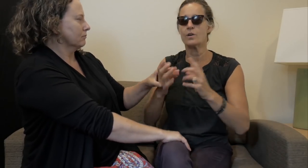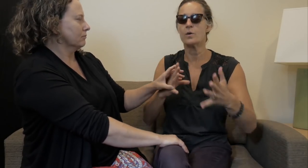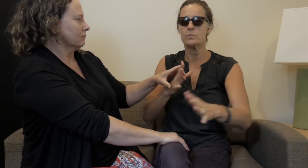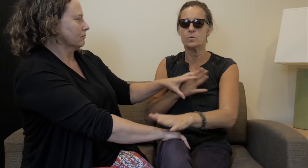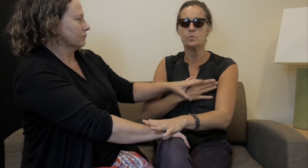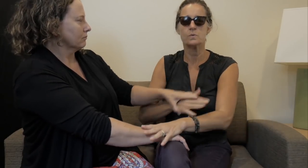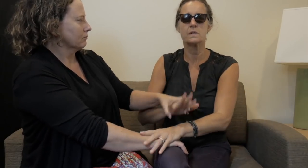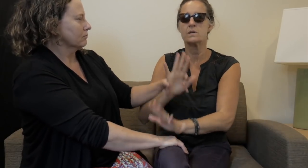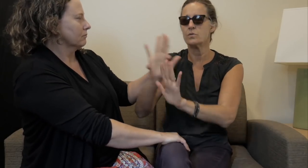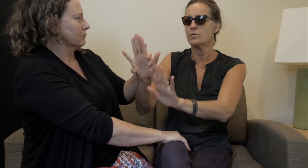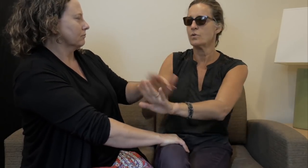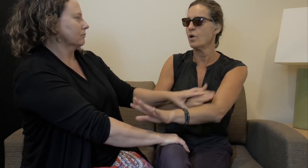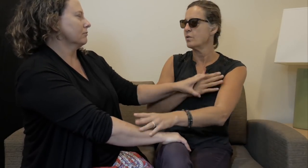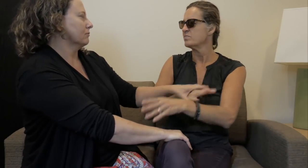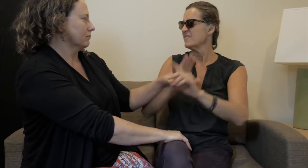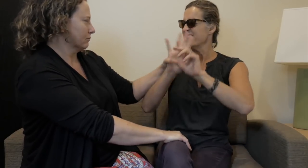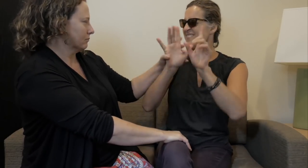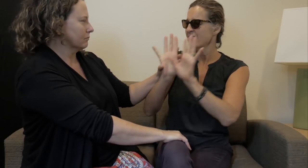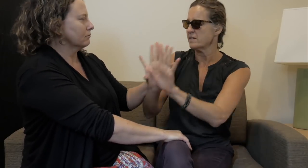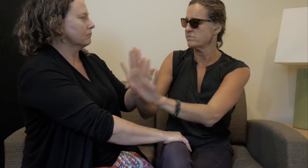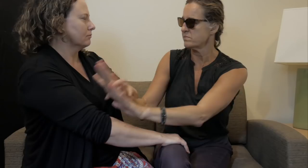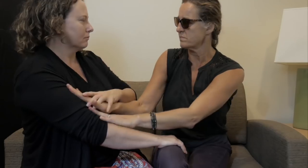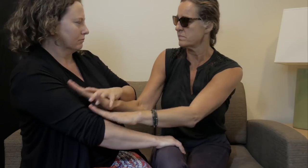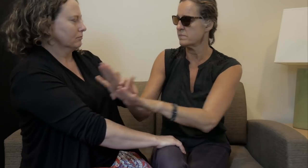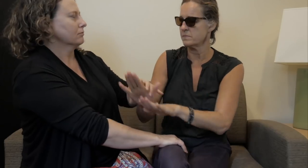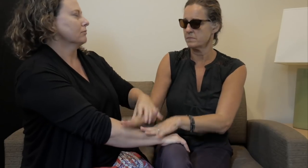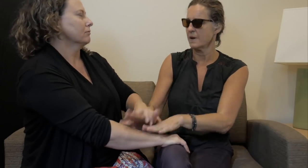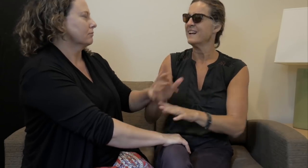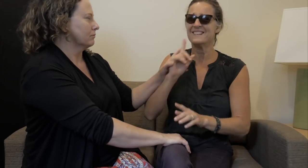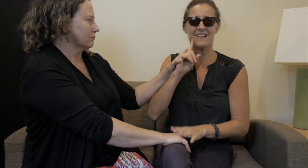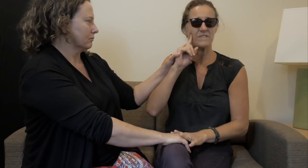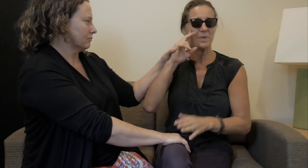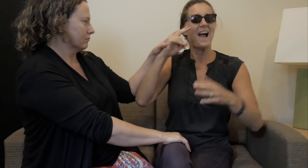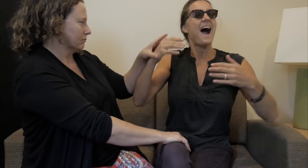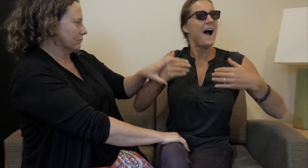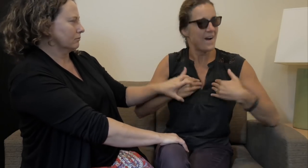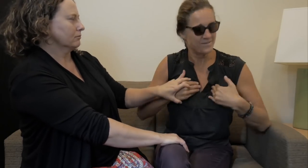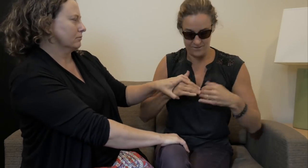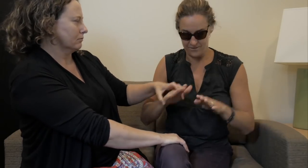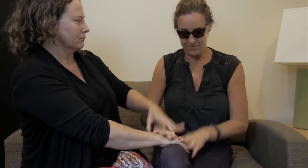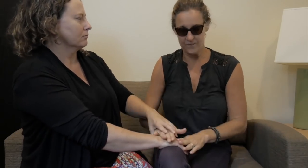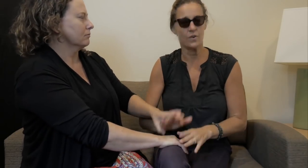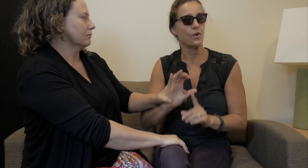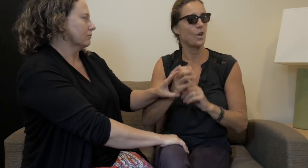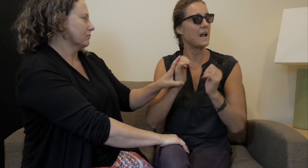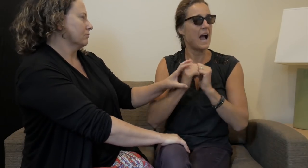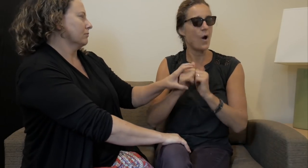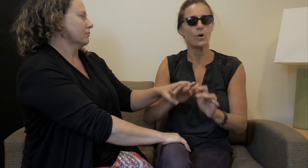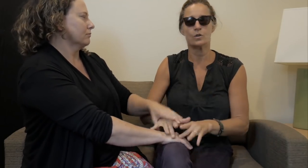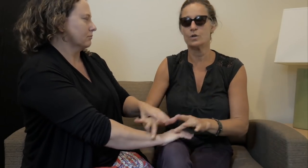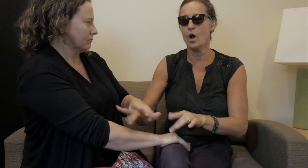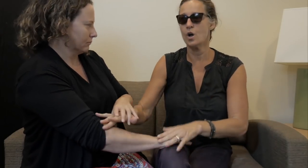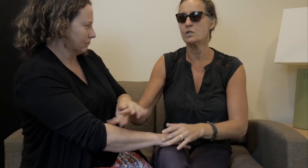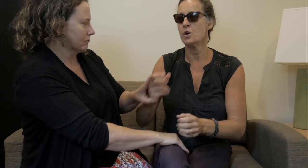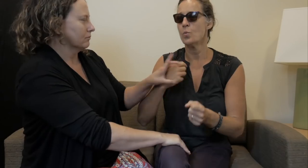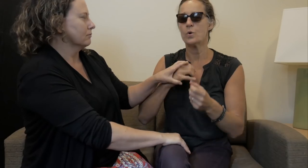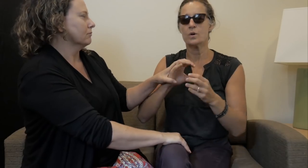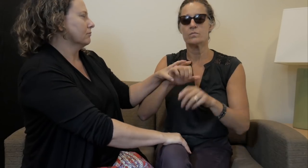music, and so forth. In the same way DeafBlind also have their culture that is grounded in touch.